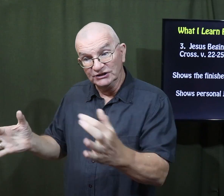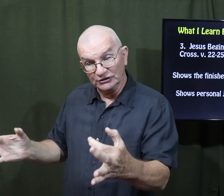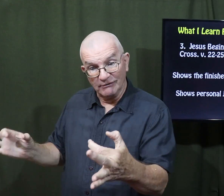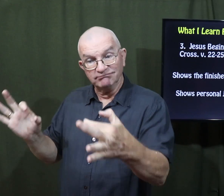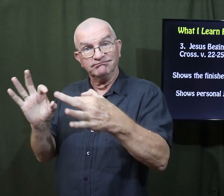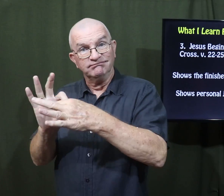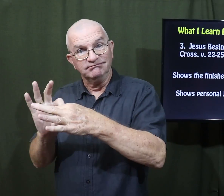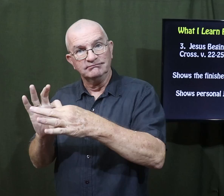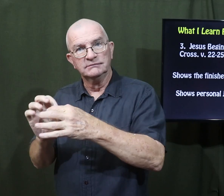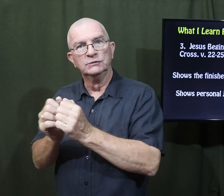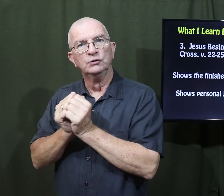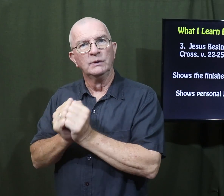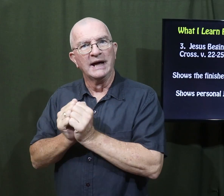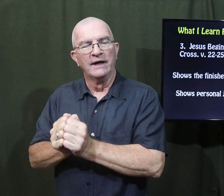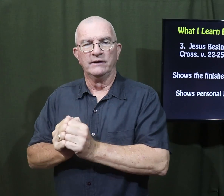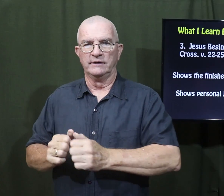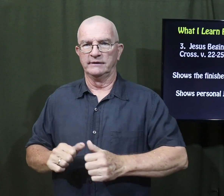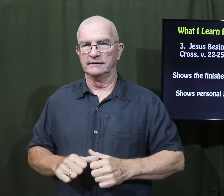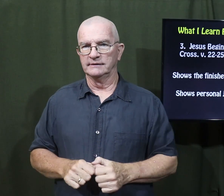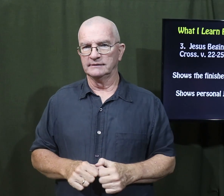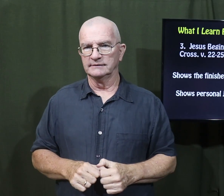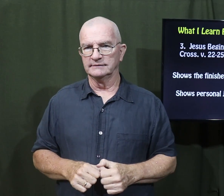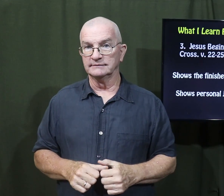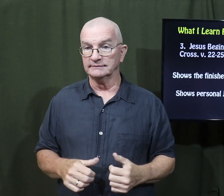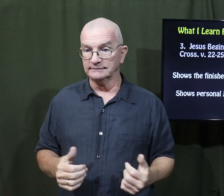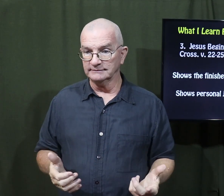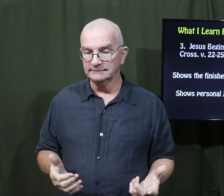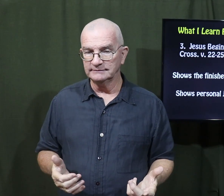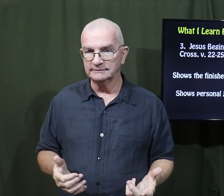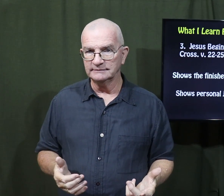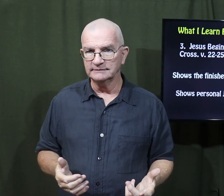sure that you and Jesus are joined together.